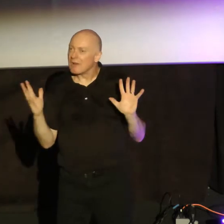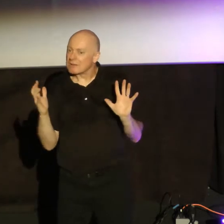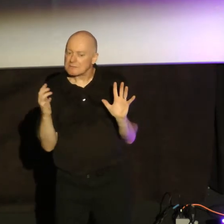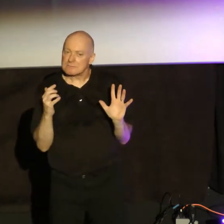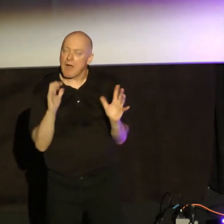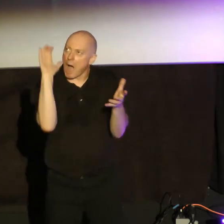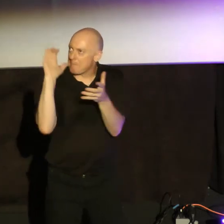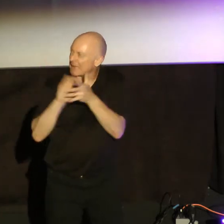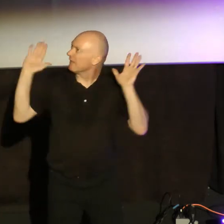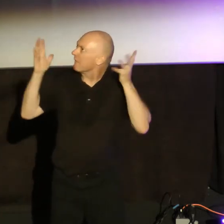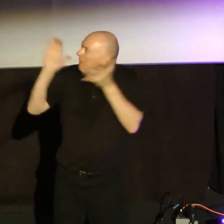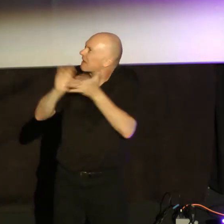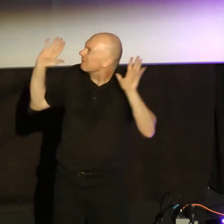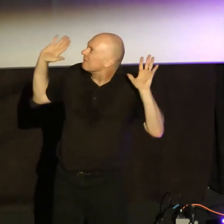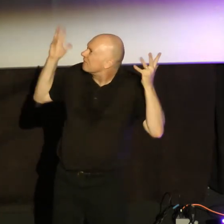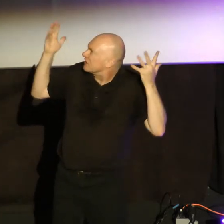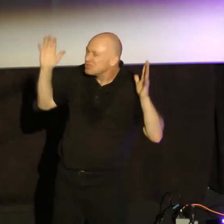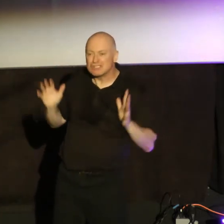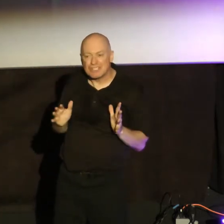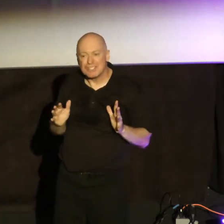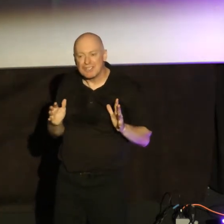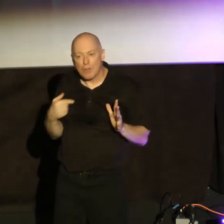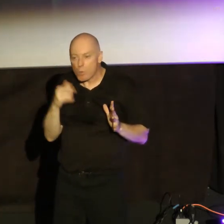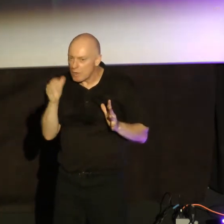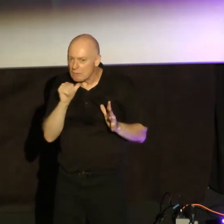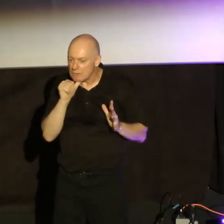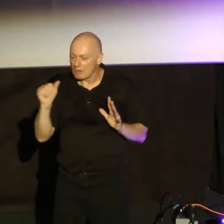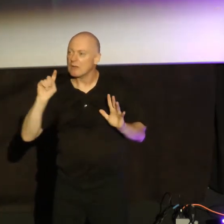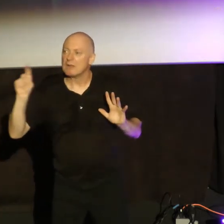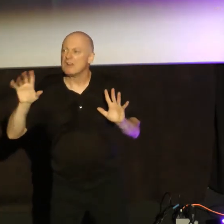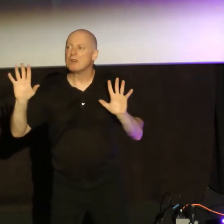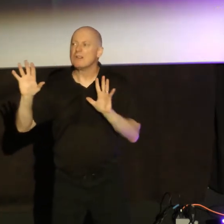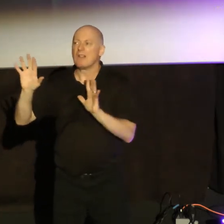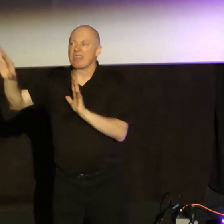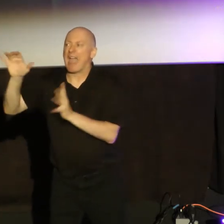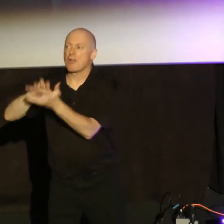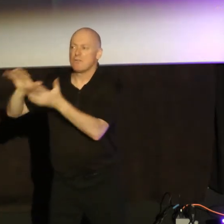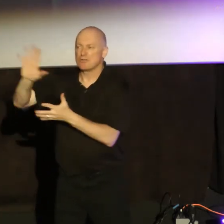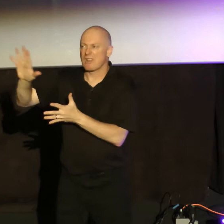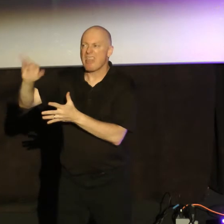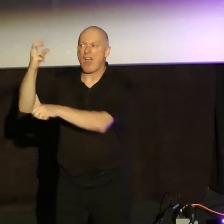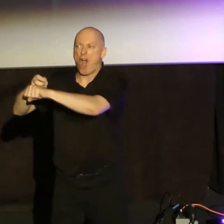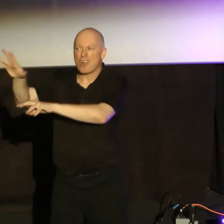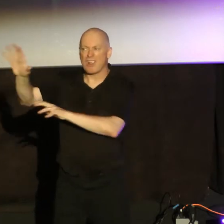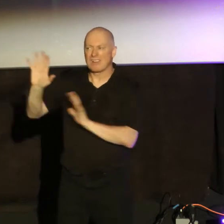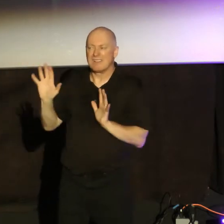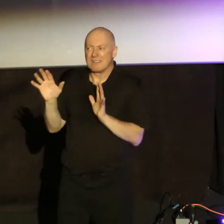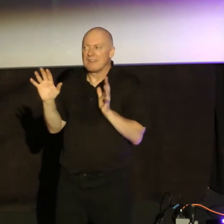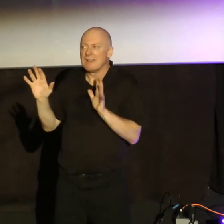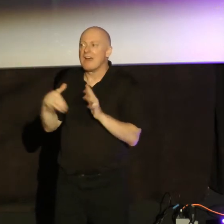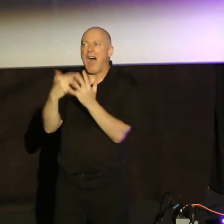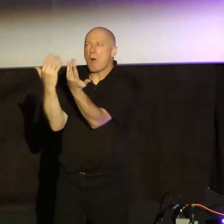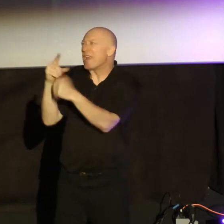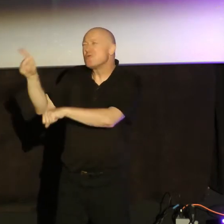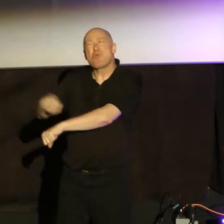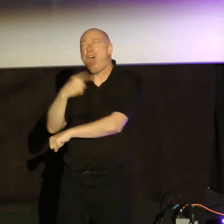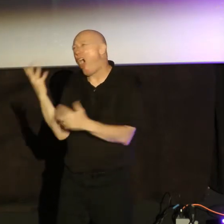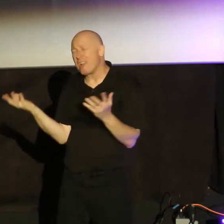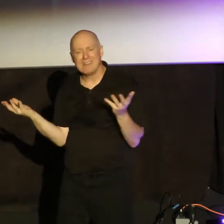believe, we think, we believe. And we will not go because we say it's too confusing. It's too hard. I've waited too long. I'm